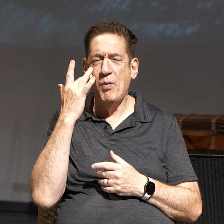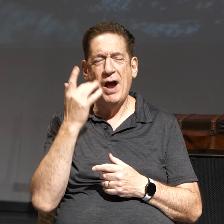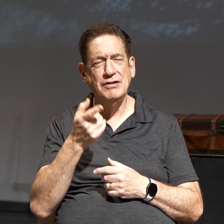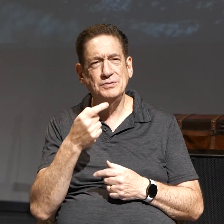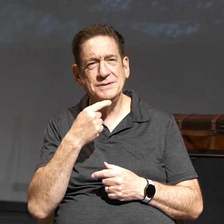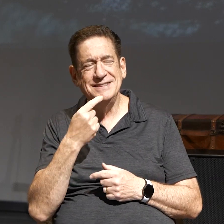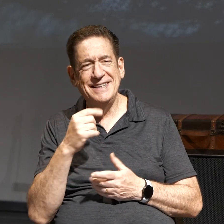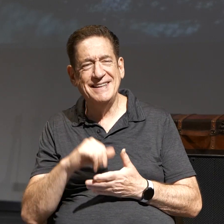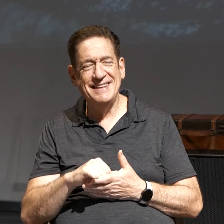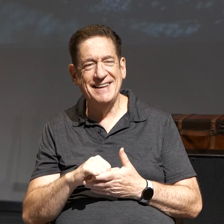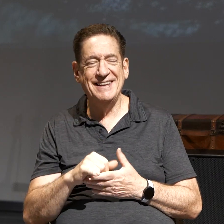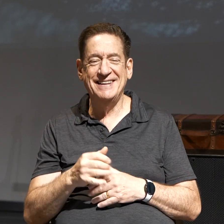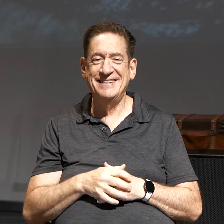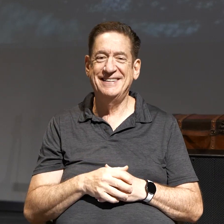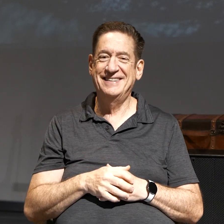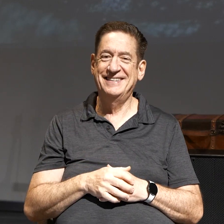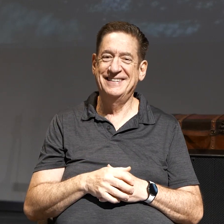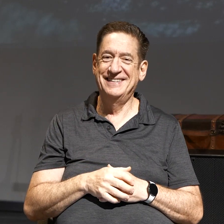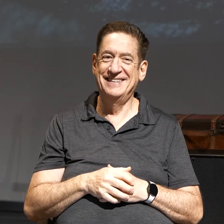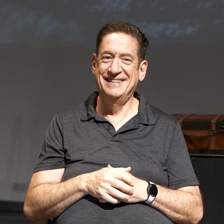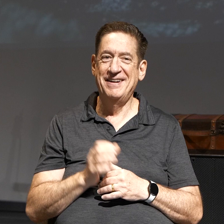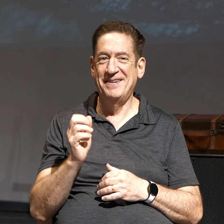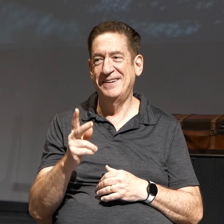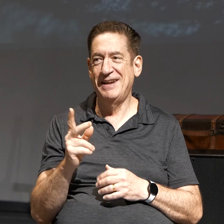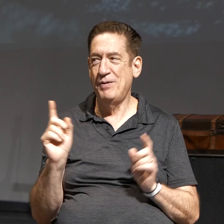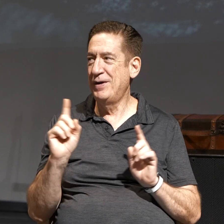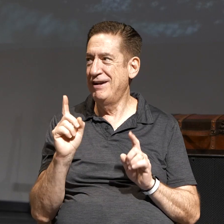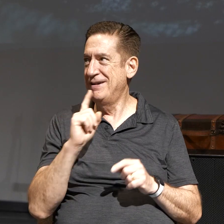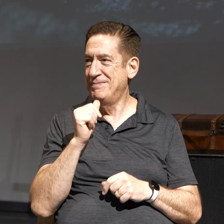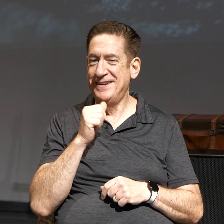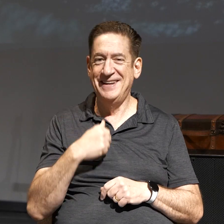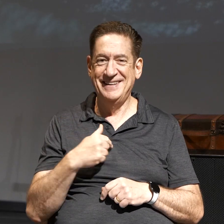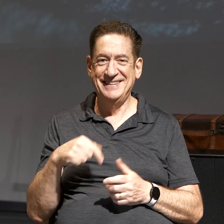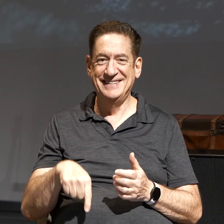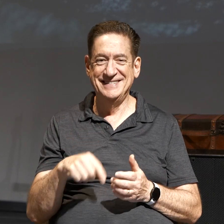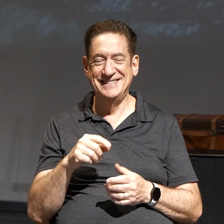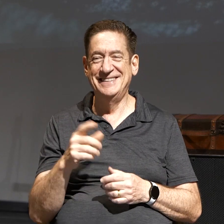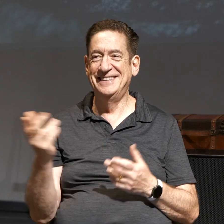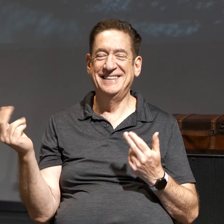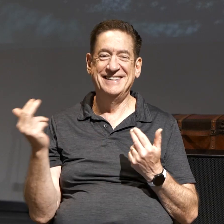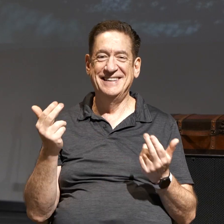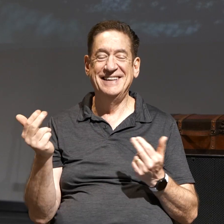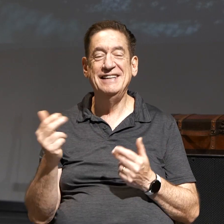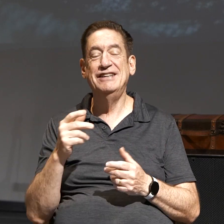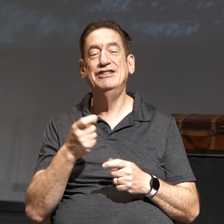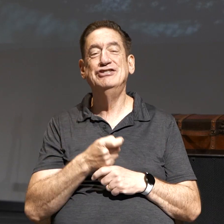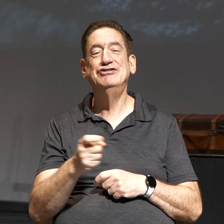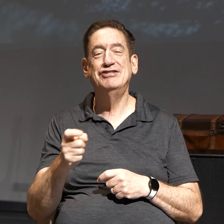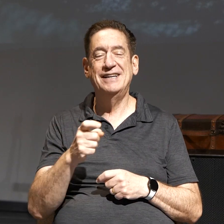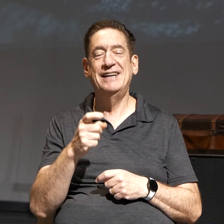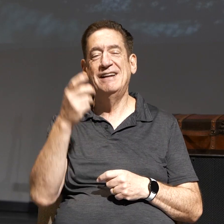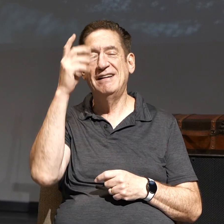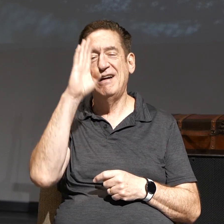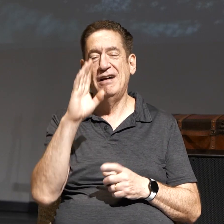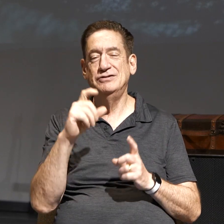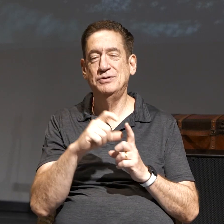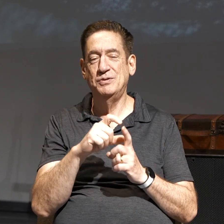that? Okay. Okay, where am I on this? Okay. Treating God's Word as authoritative means